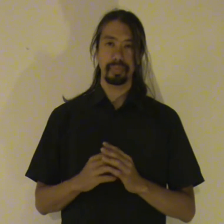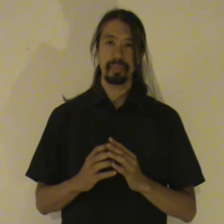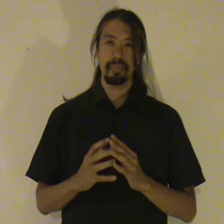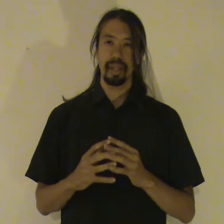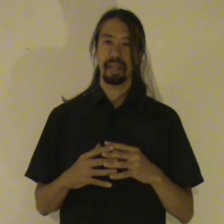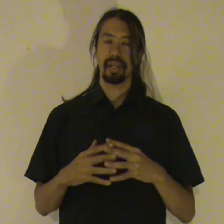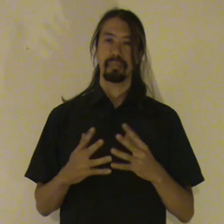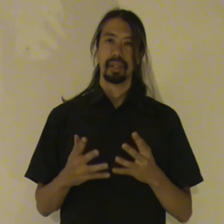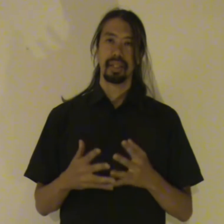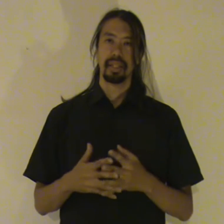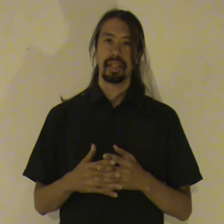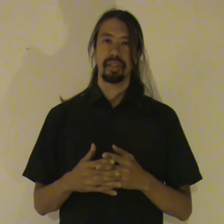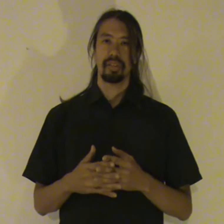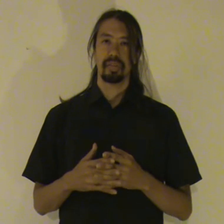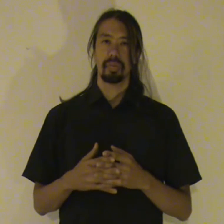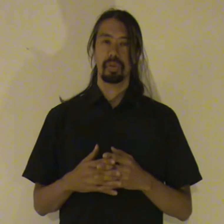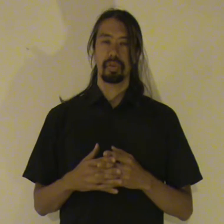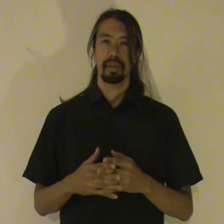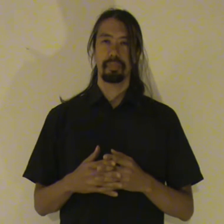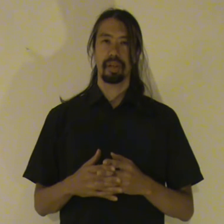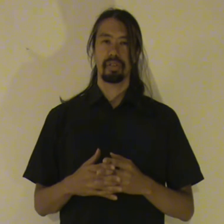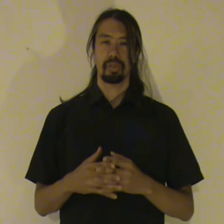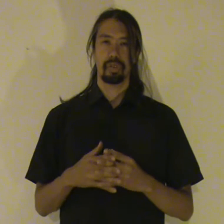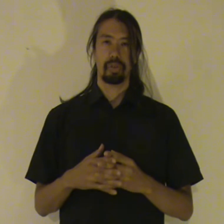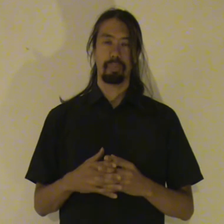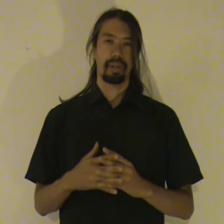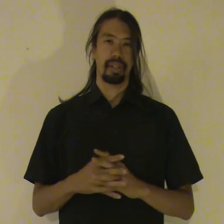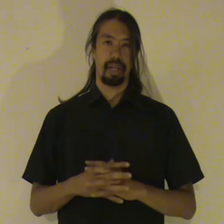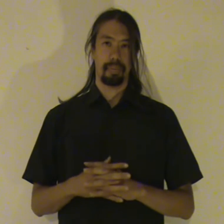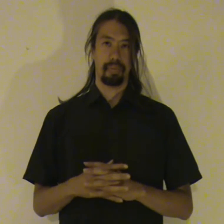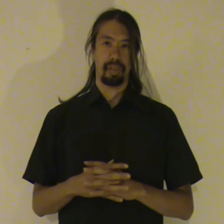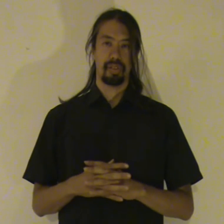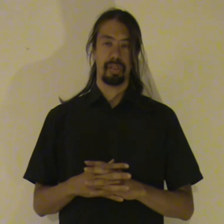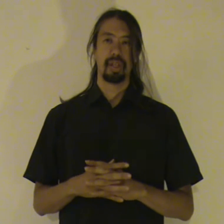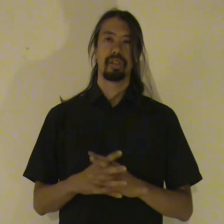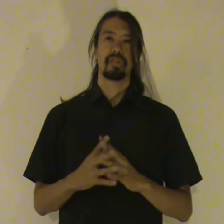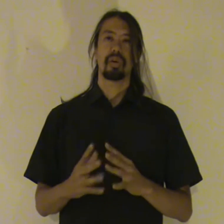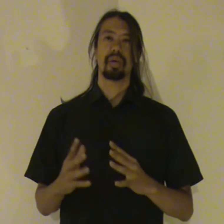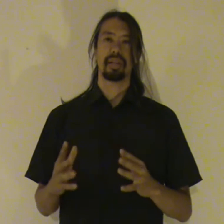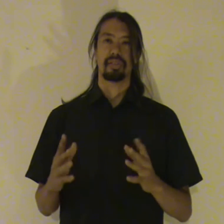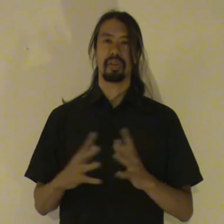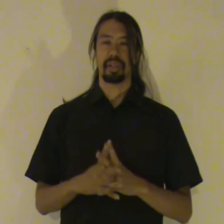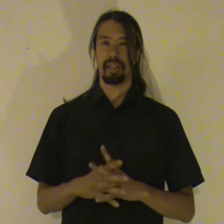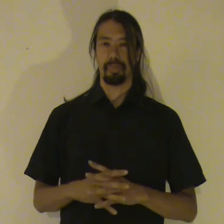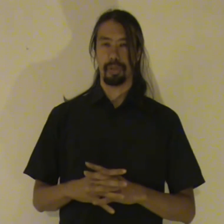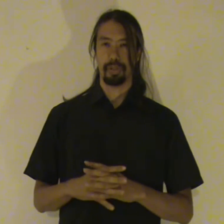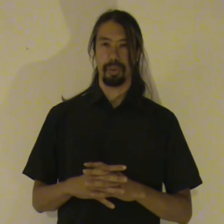And here it is usually best to try to build it up. As slowly and as solidly as possible.